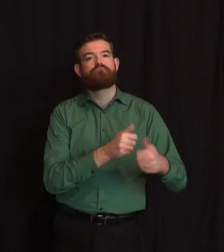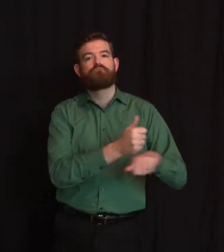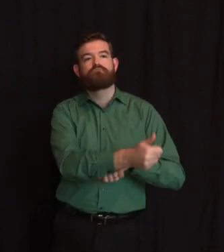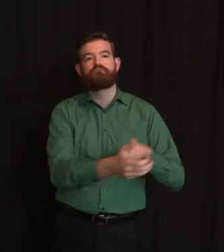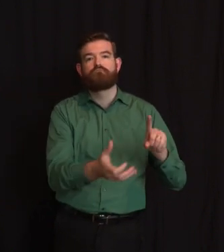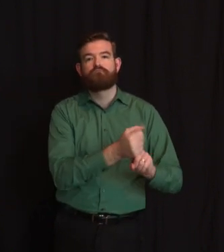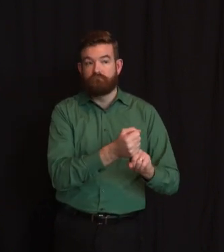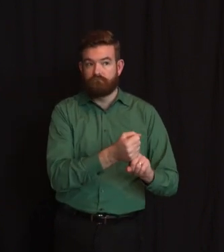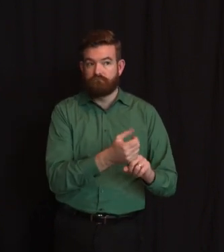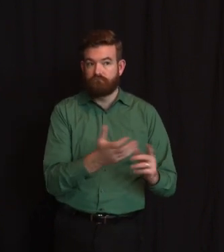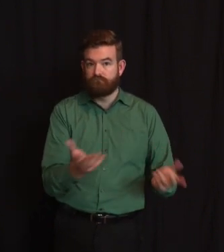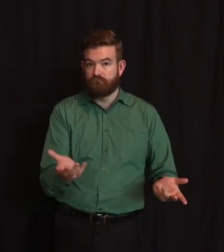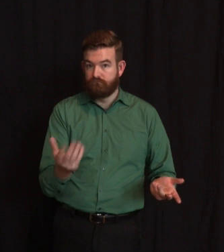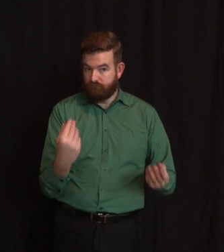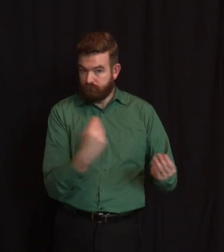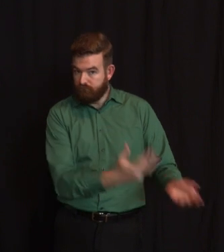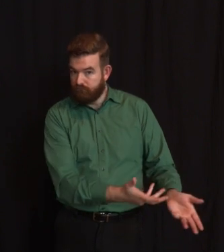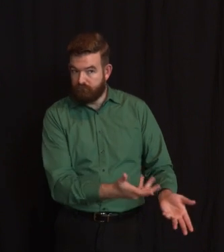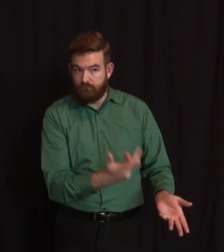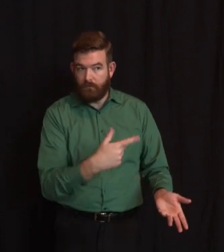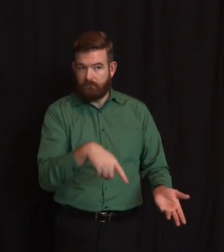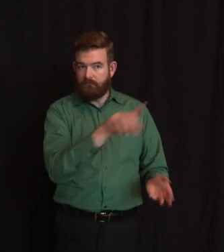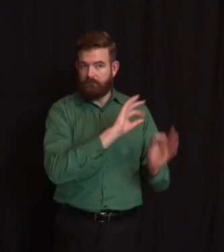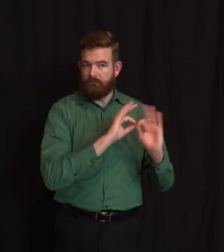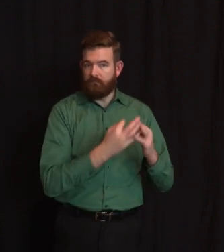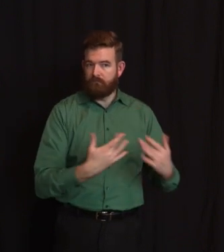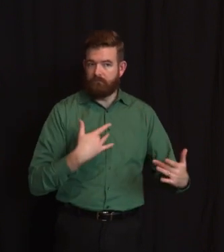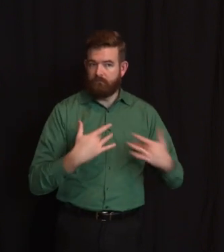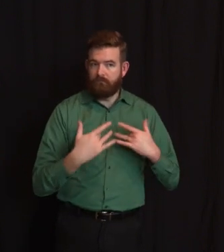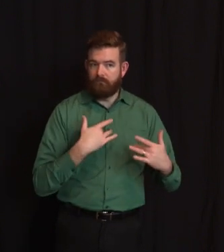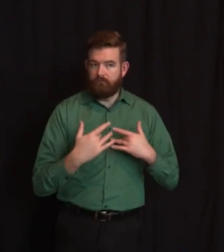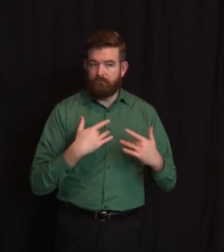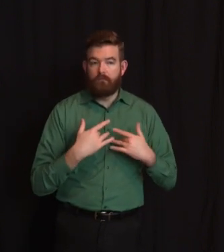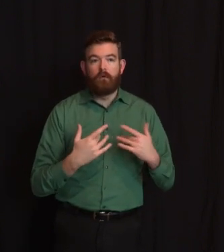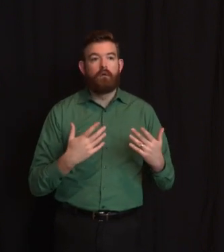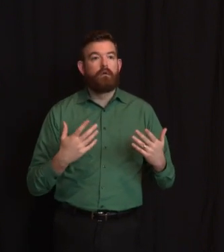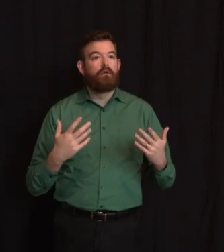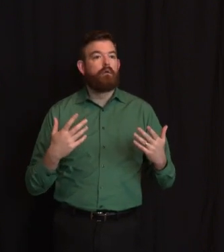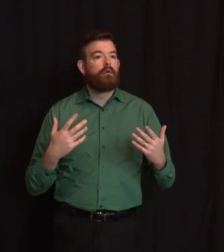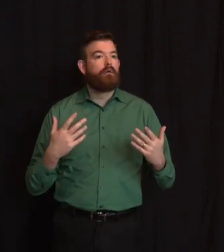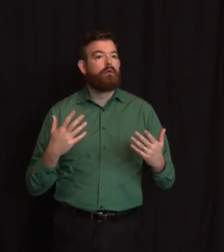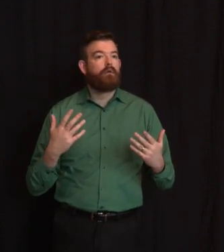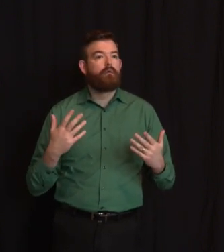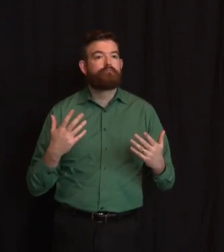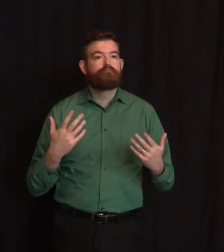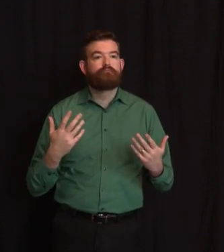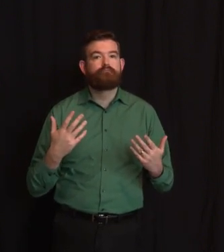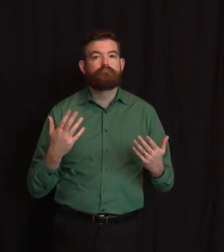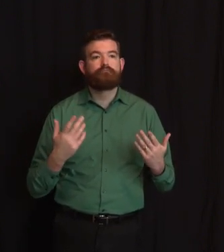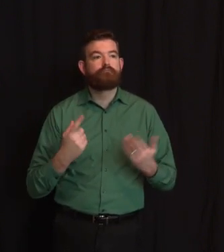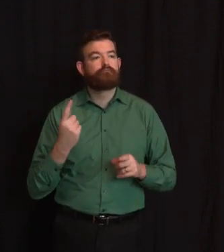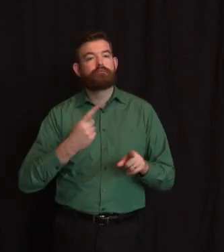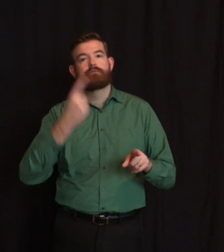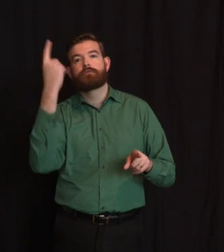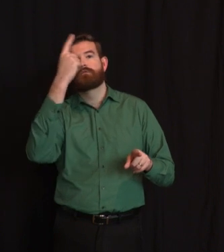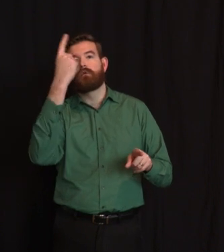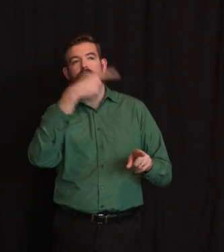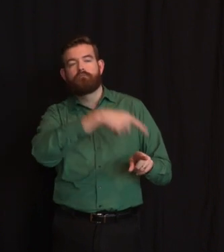ones may be victims of malpractice and they would lose their ability to challenge that and to have legal recourse in civil and